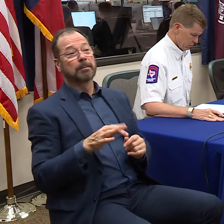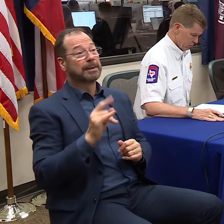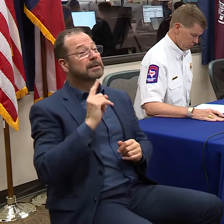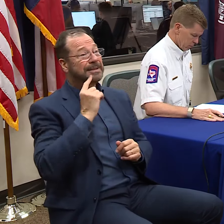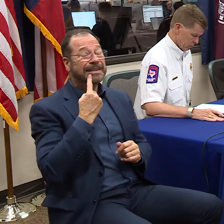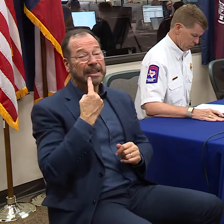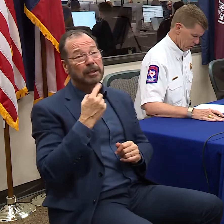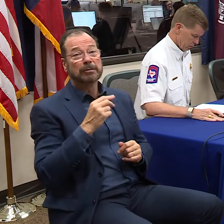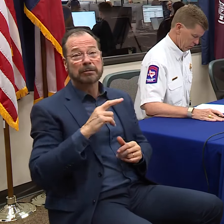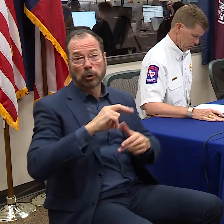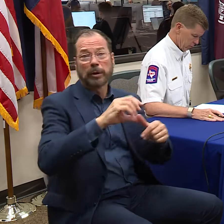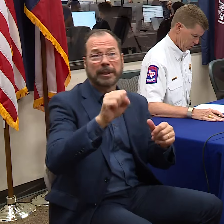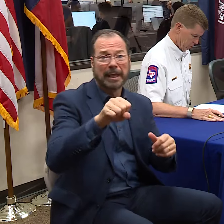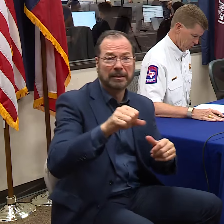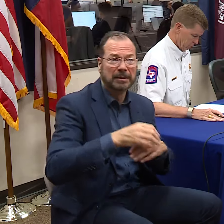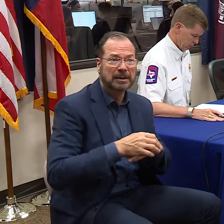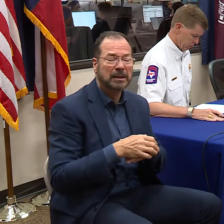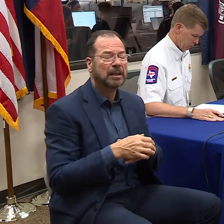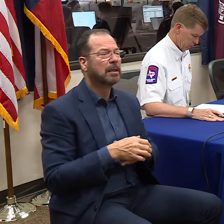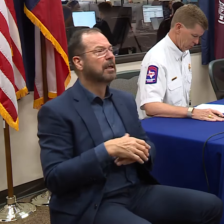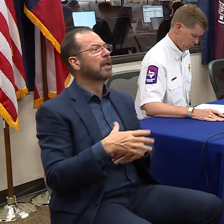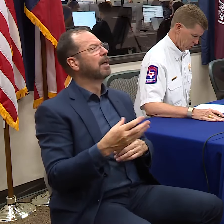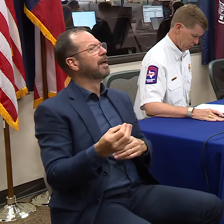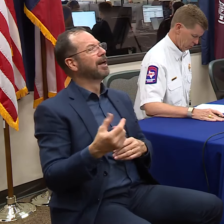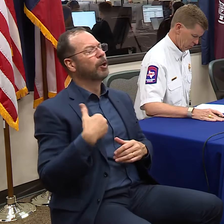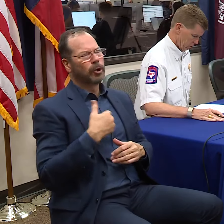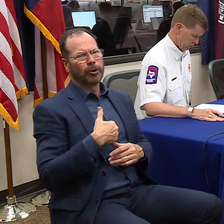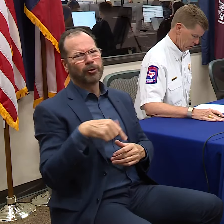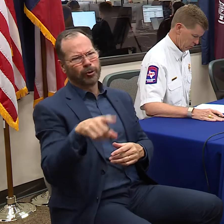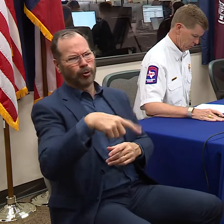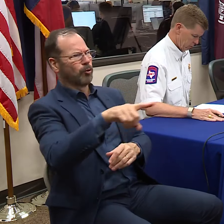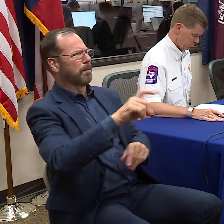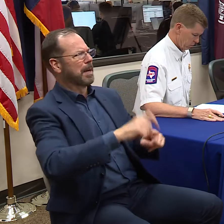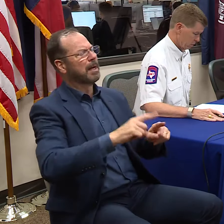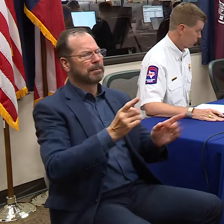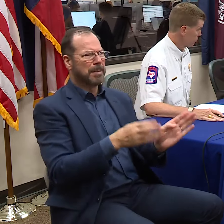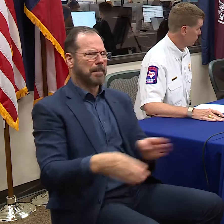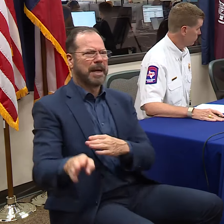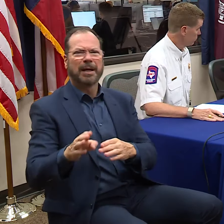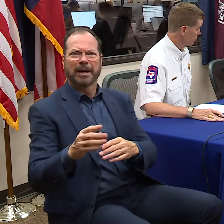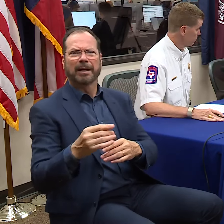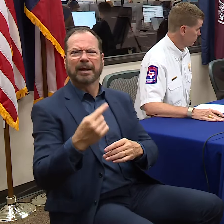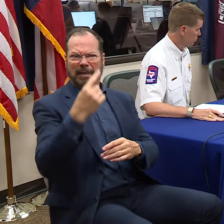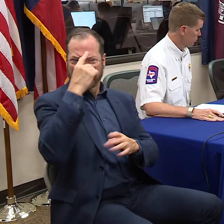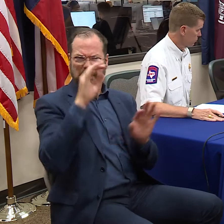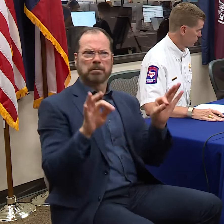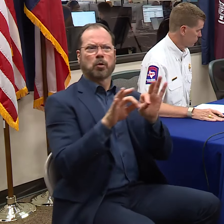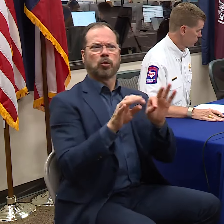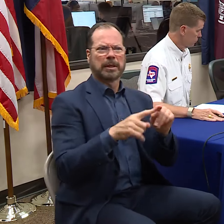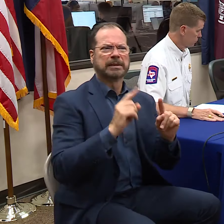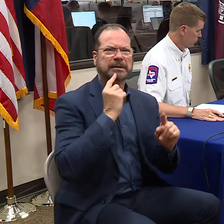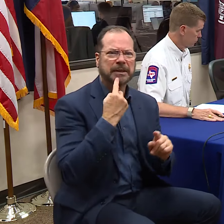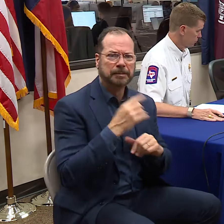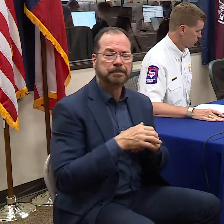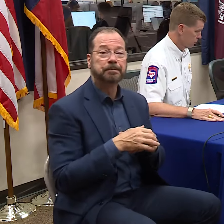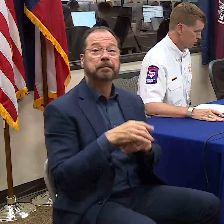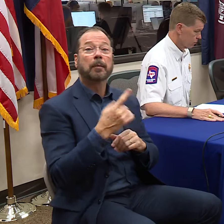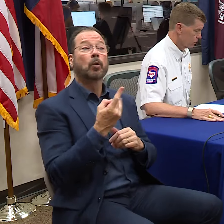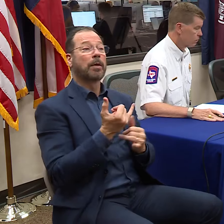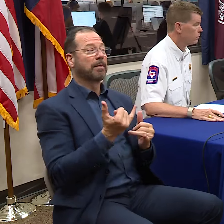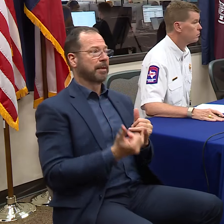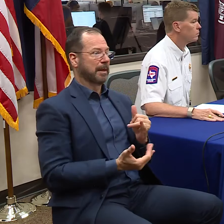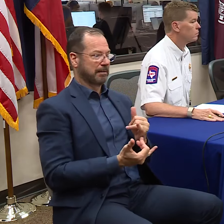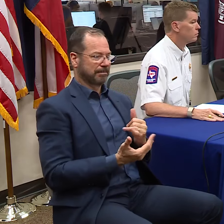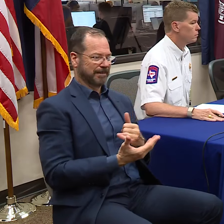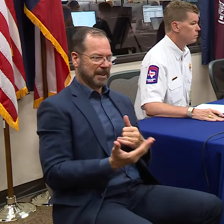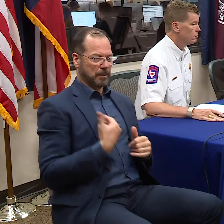storm, and you must take it seriously and be prepared. One thing I would say, lastly, before